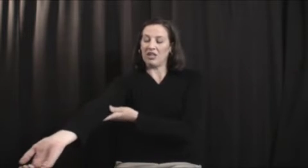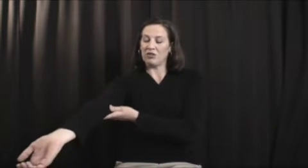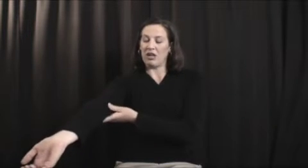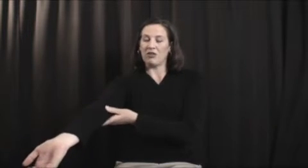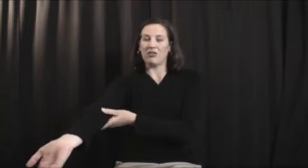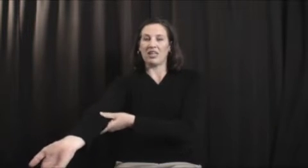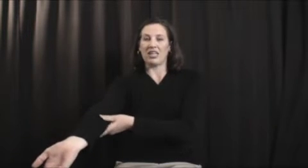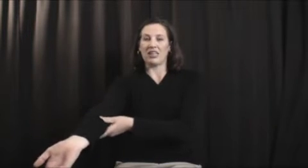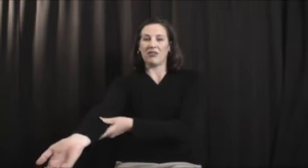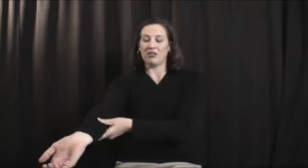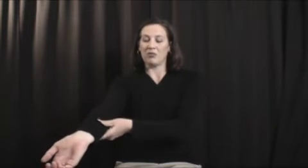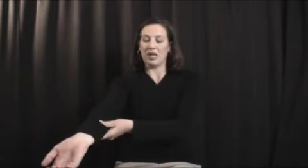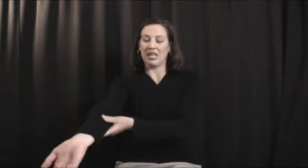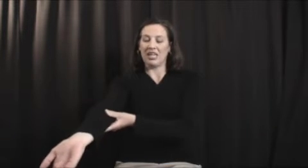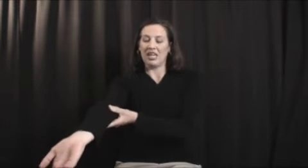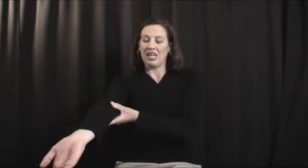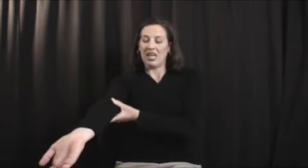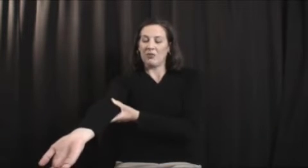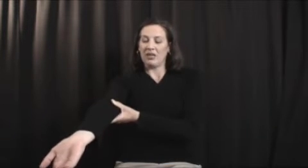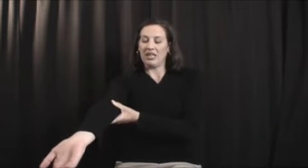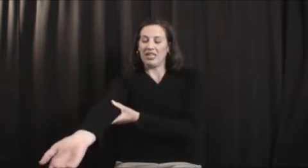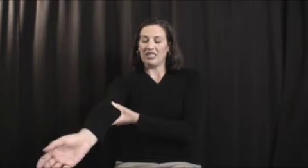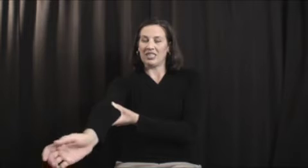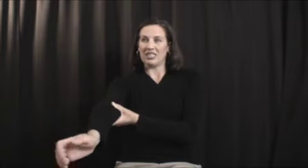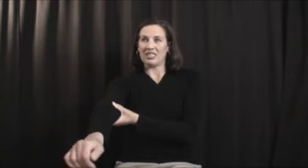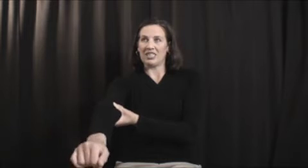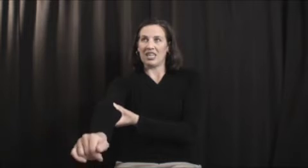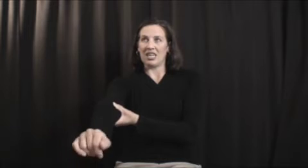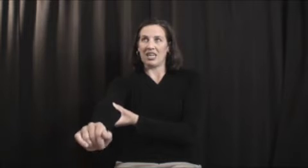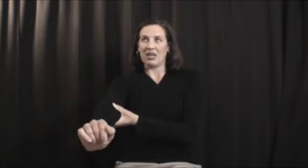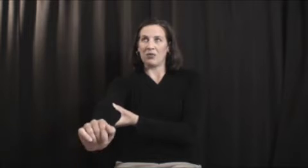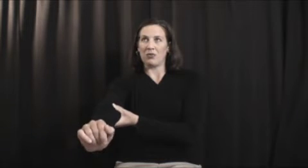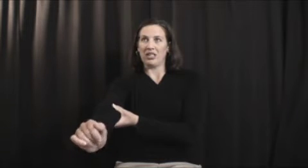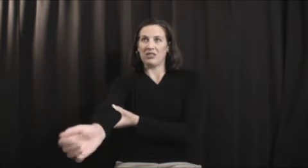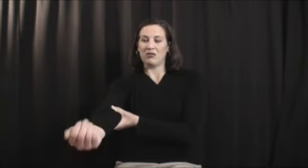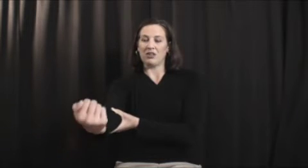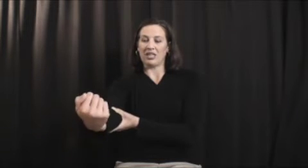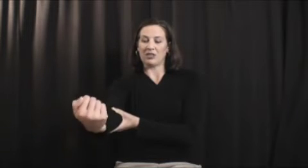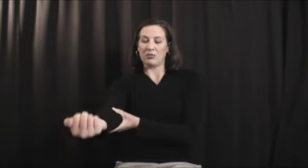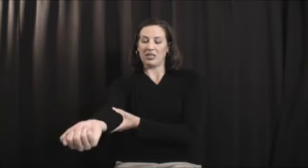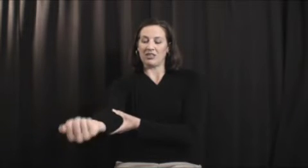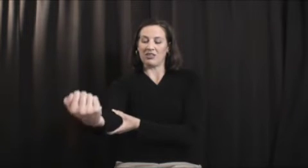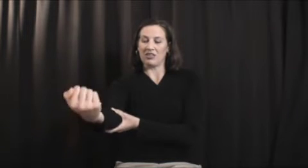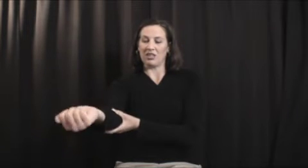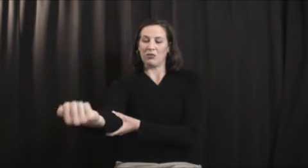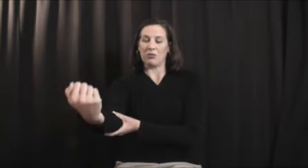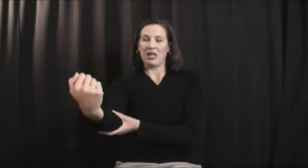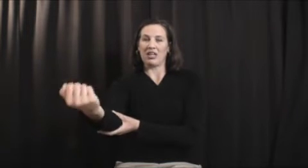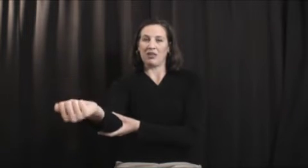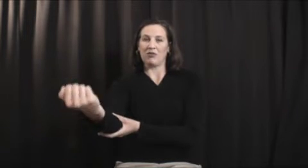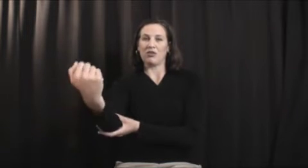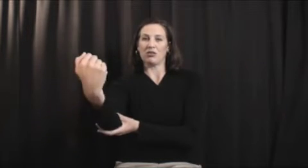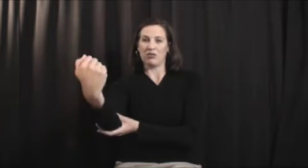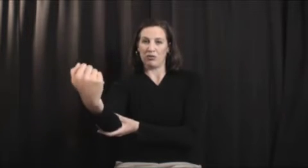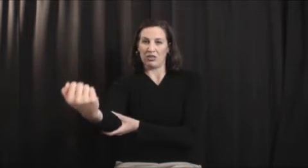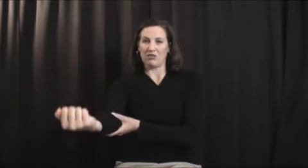right over that level of pain. And what it is, it's the wrist flexor muscles and the repetitive use of the wrist